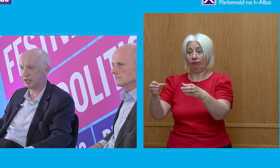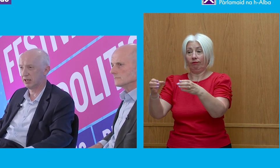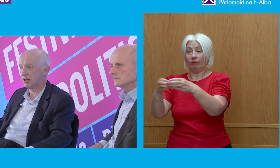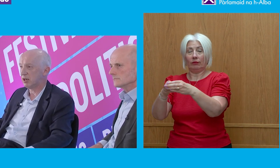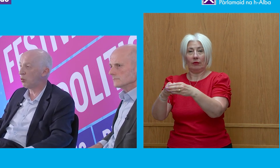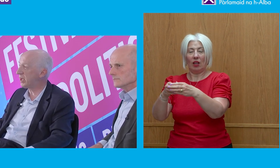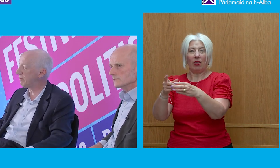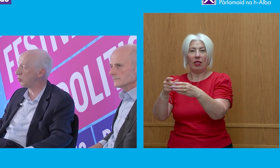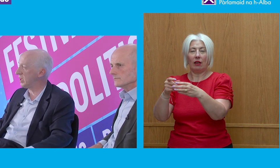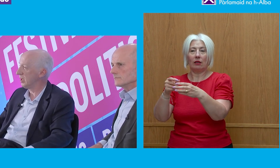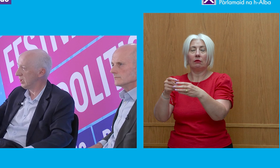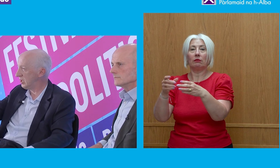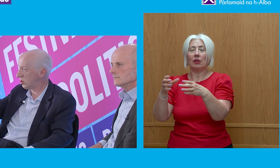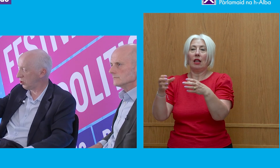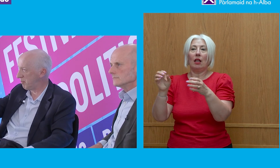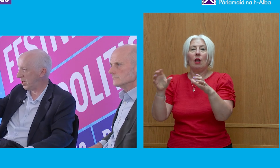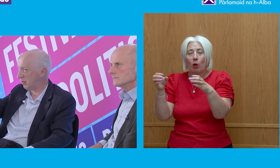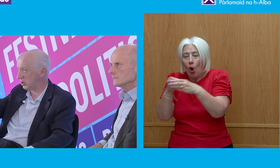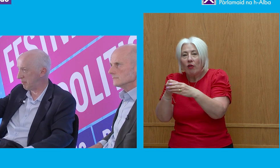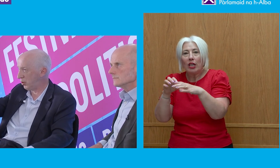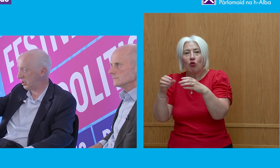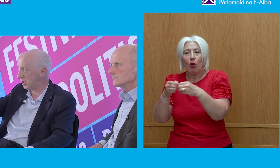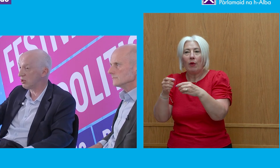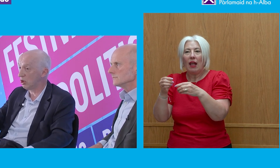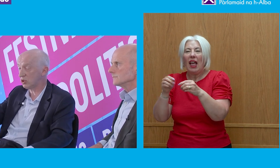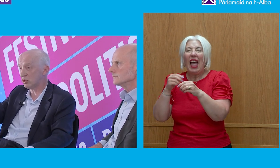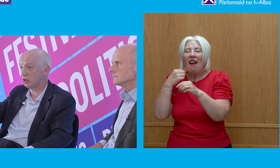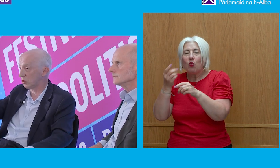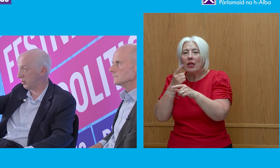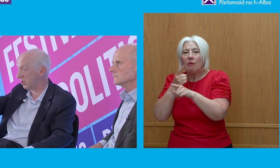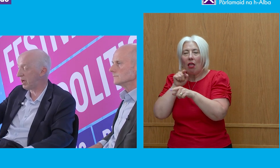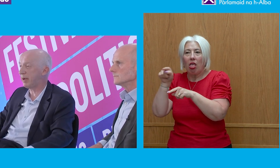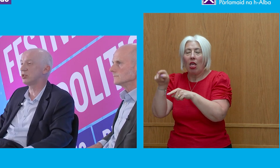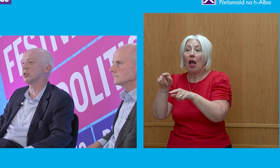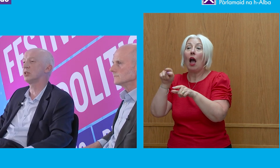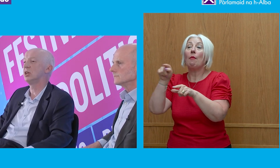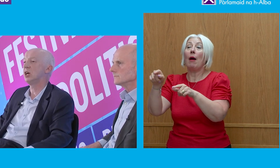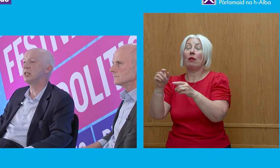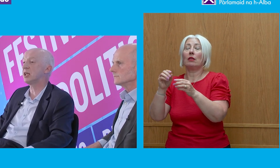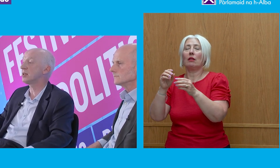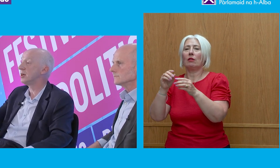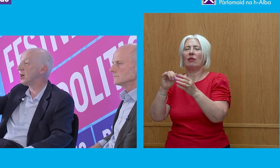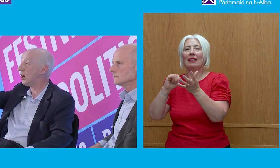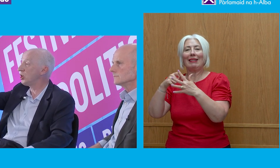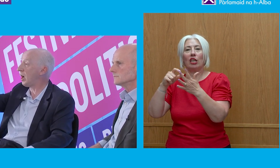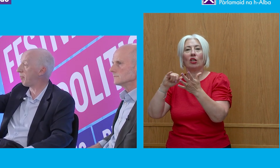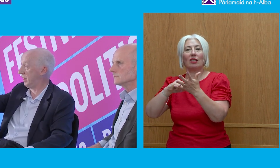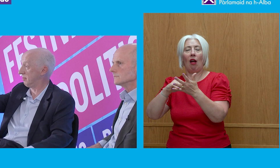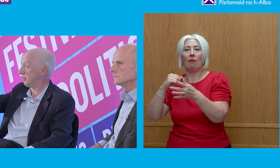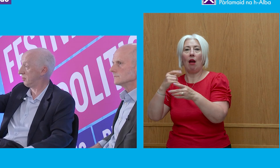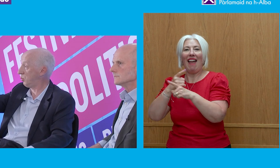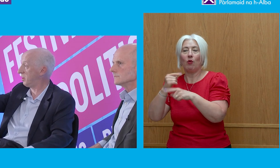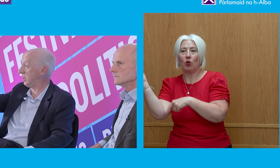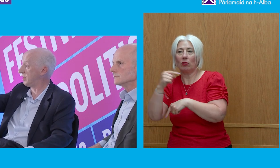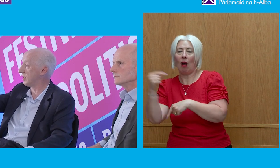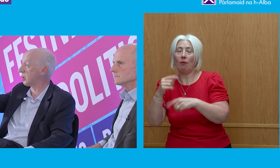divided, and week after week he stood in Parliament and he pointed not to Johnson but to the back benches, and he said, are you happy